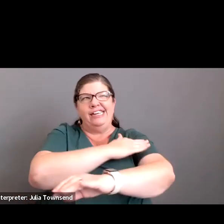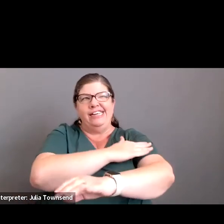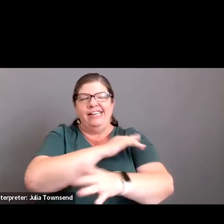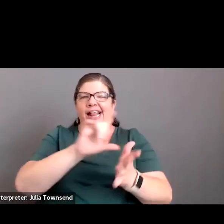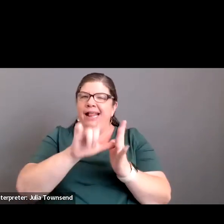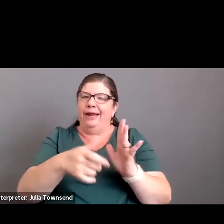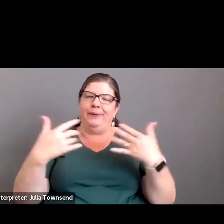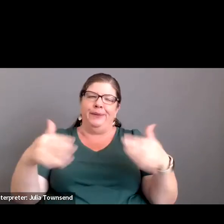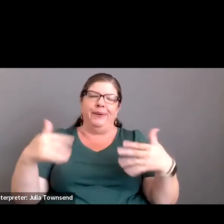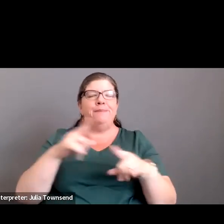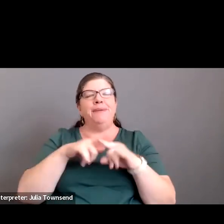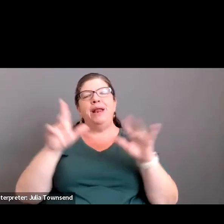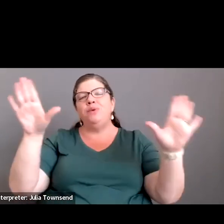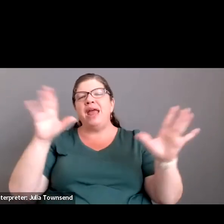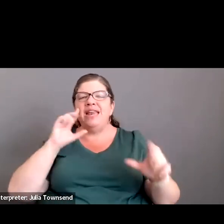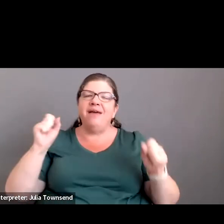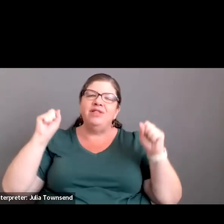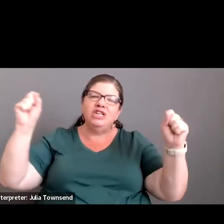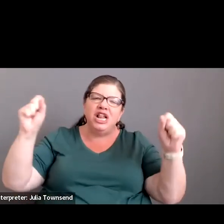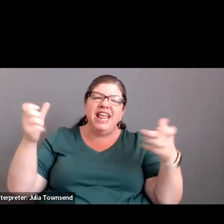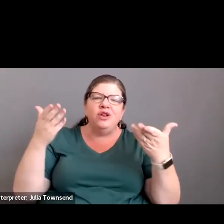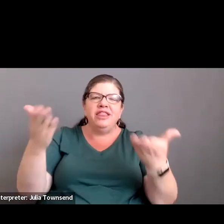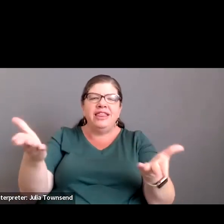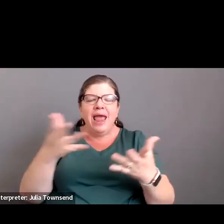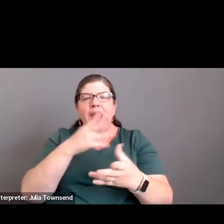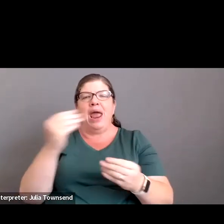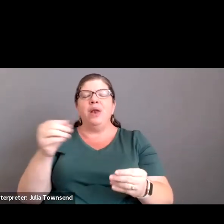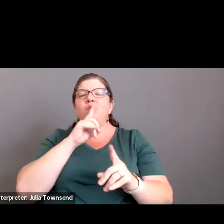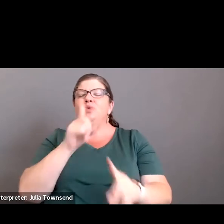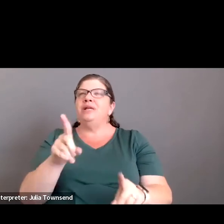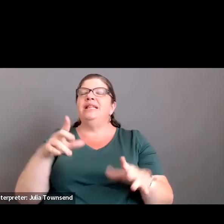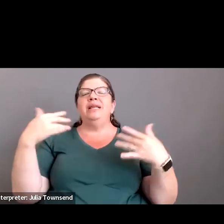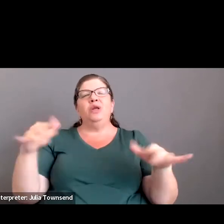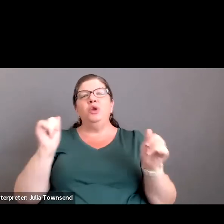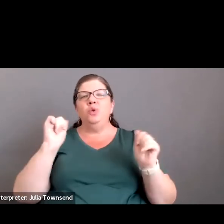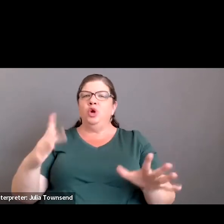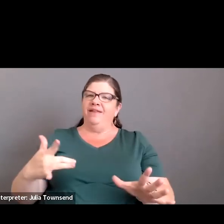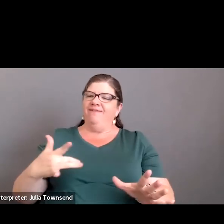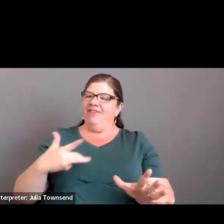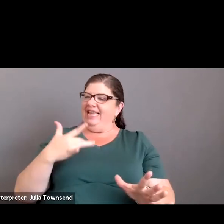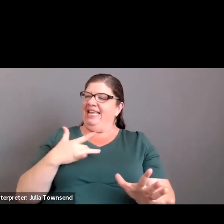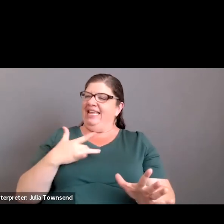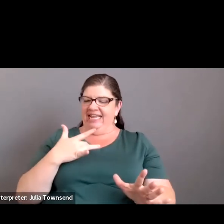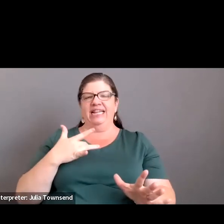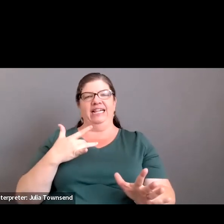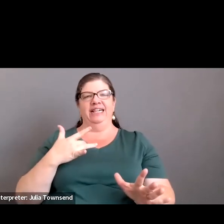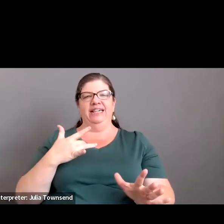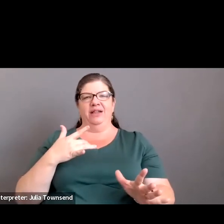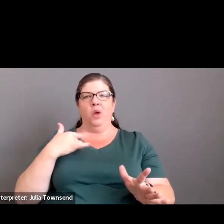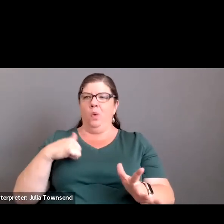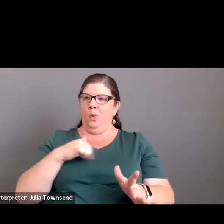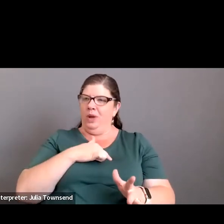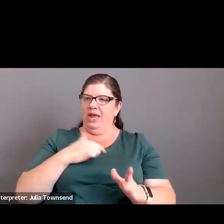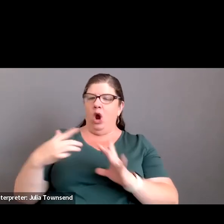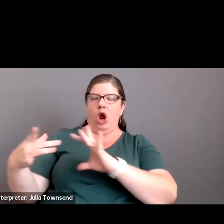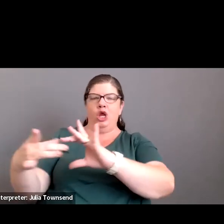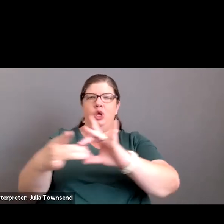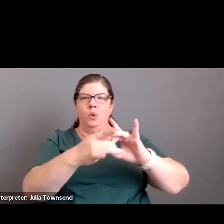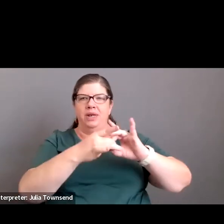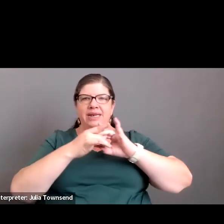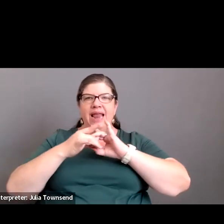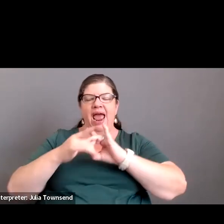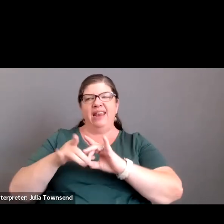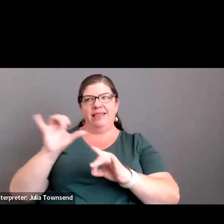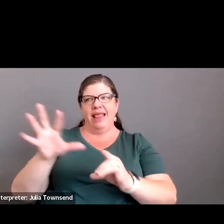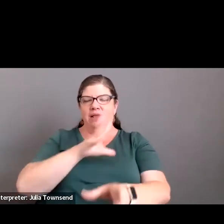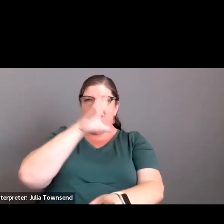It was great to have all the cheerleaders there and really invoiced and really, you really could feel and that we are united was being embodied